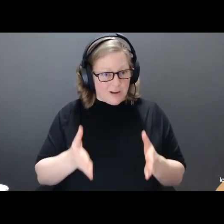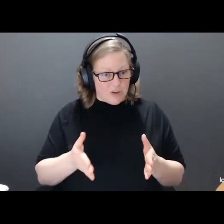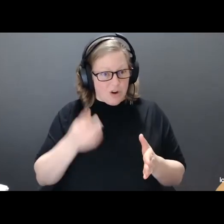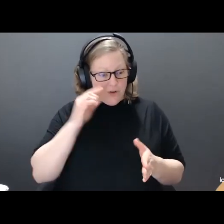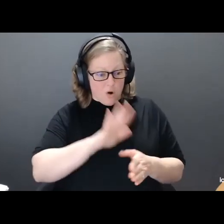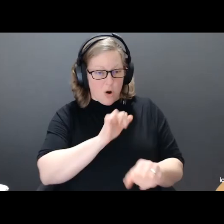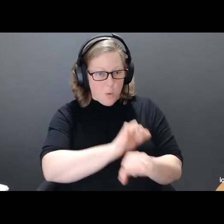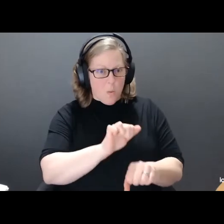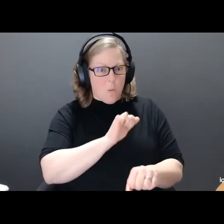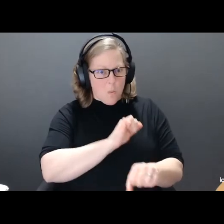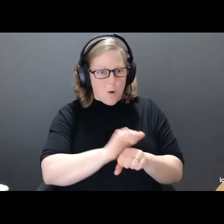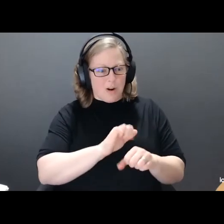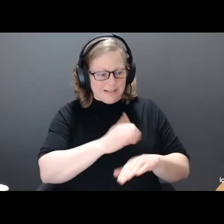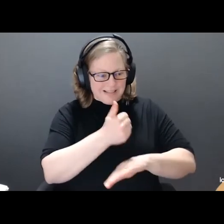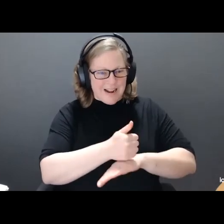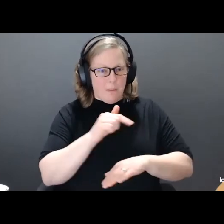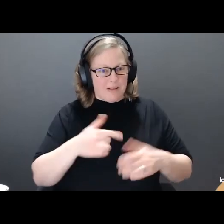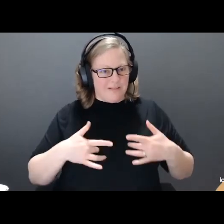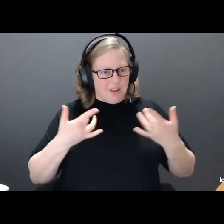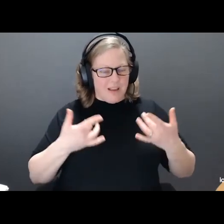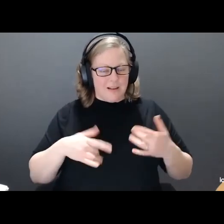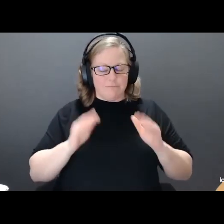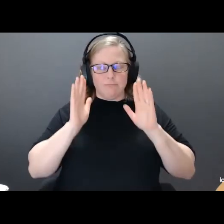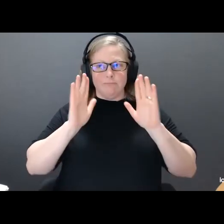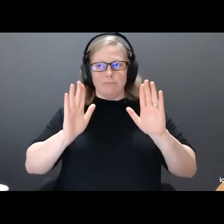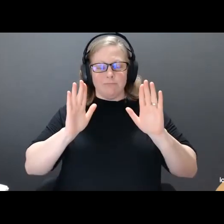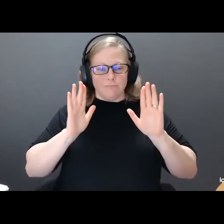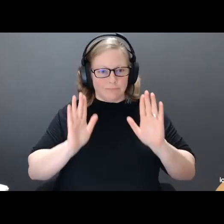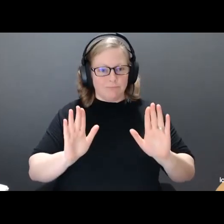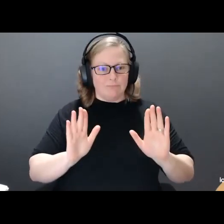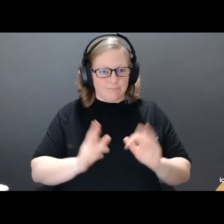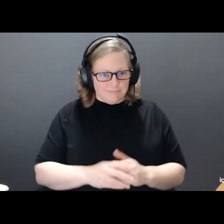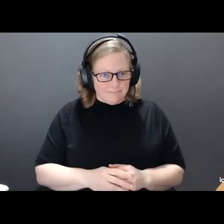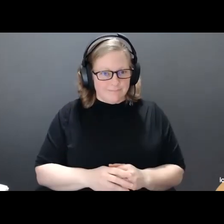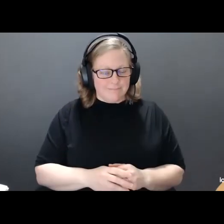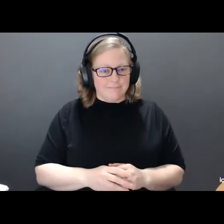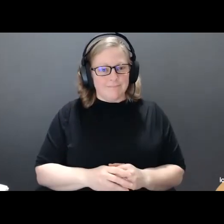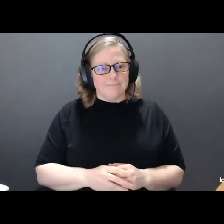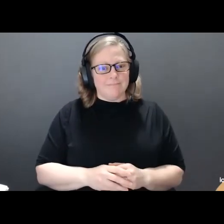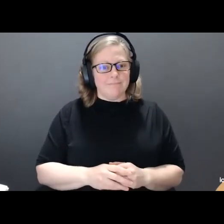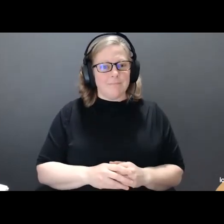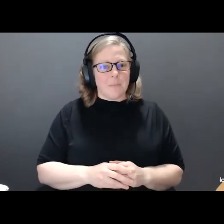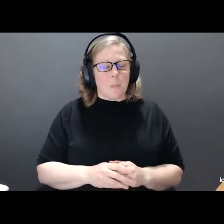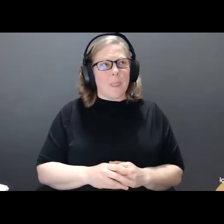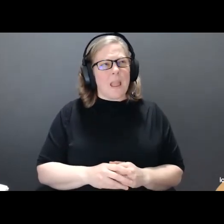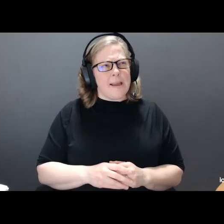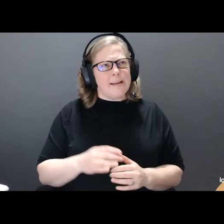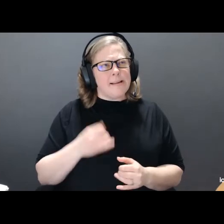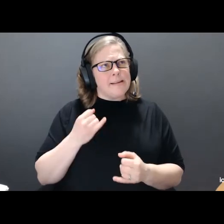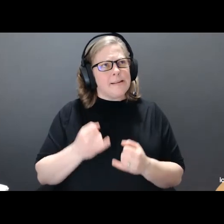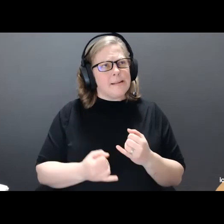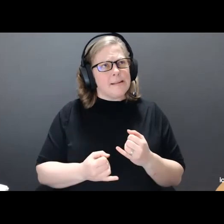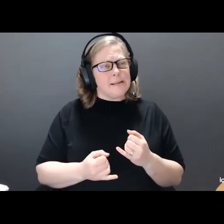has put into this event. Fantastic. And, um, I would like to